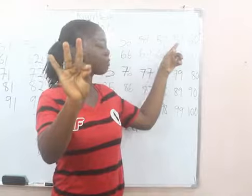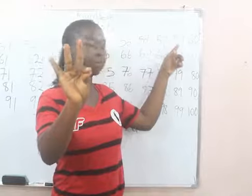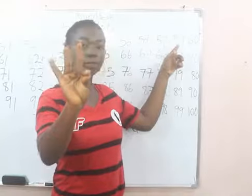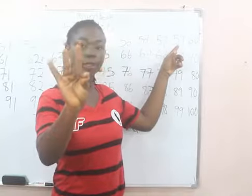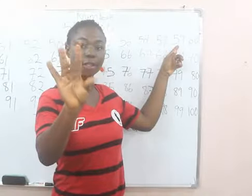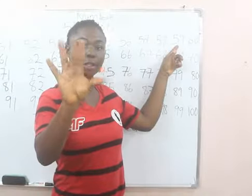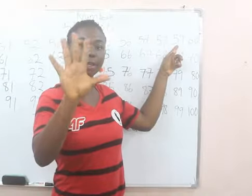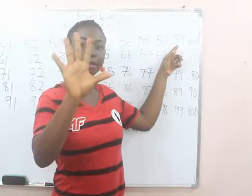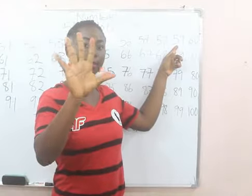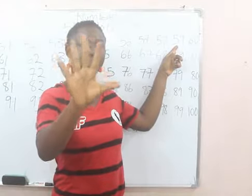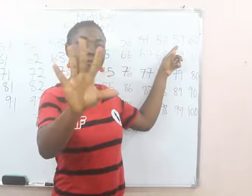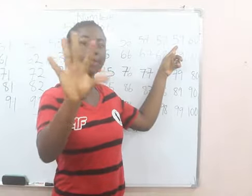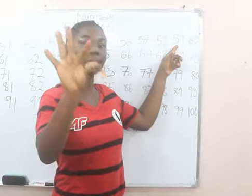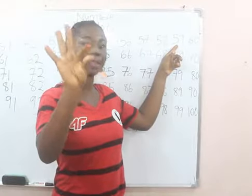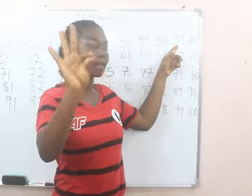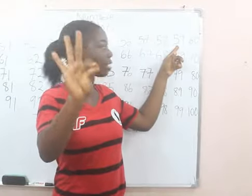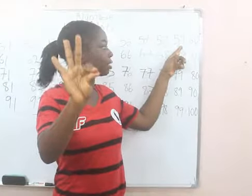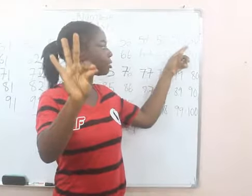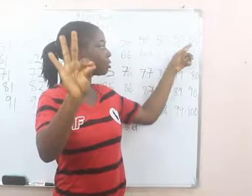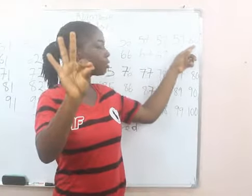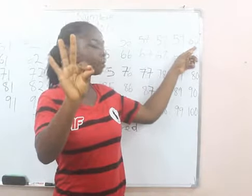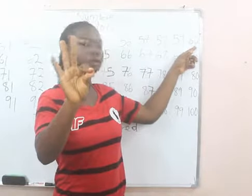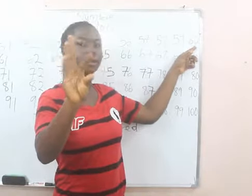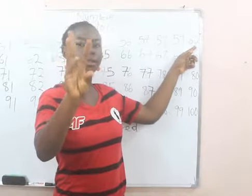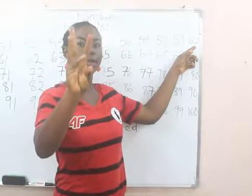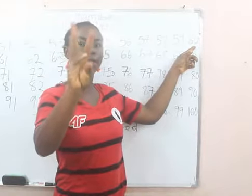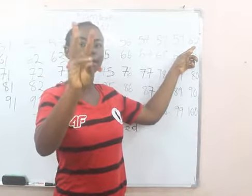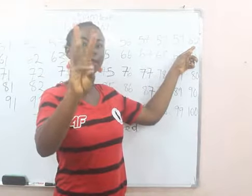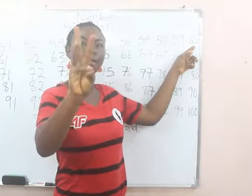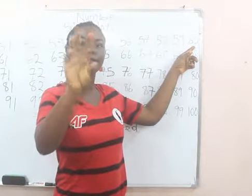59, 60.